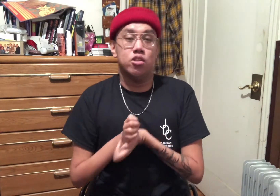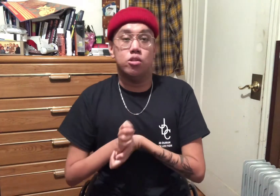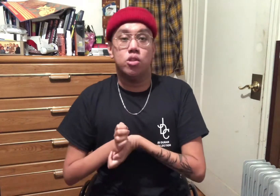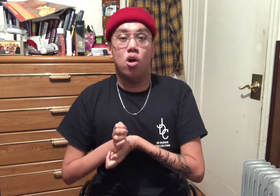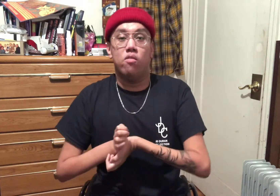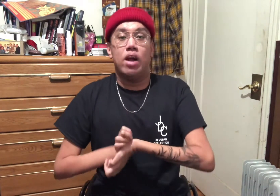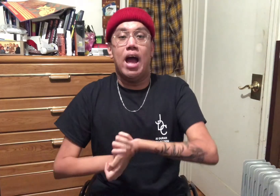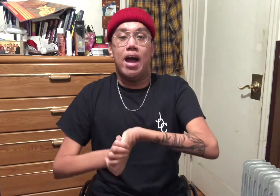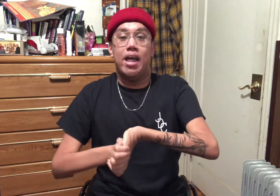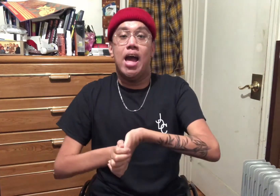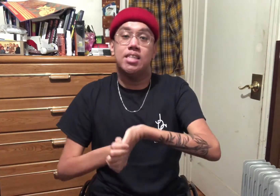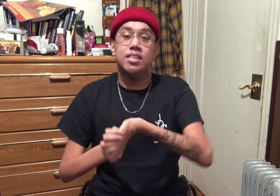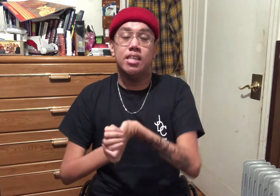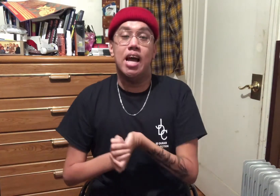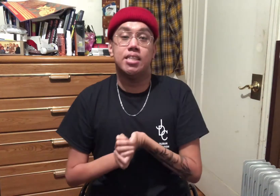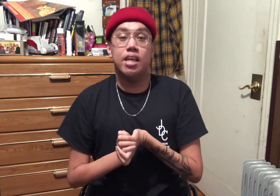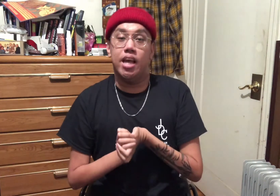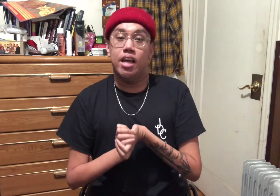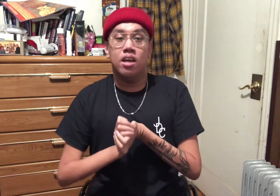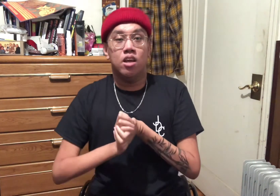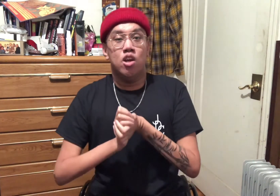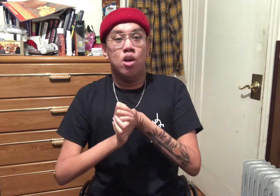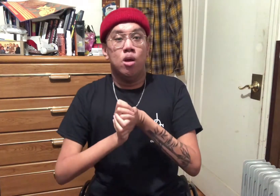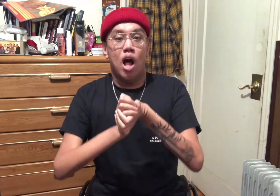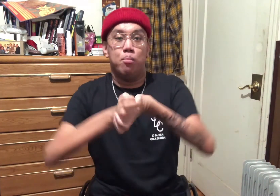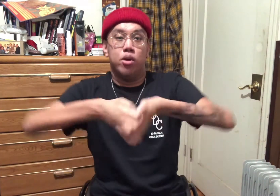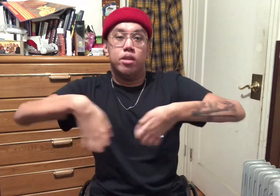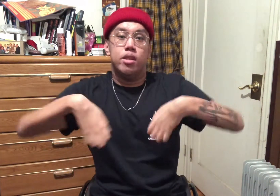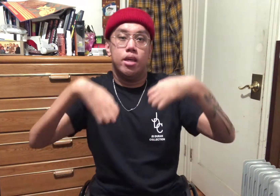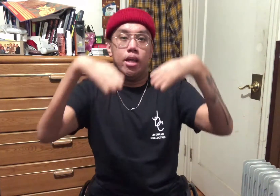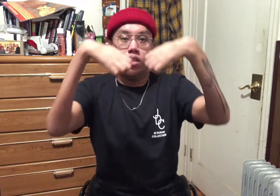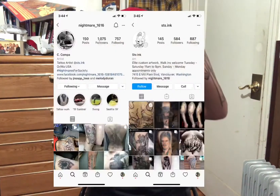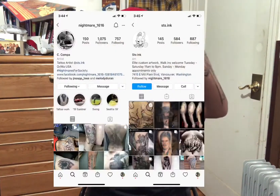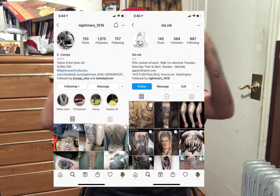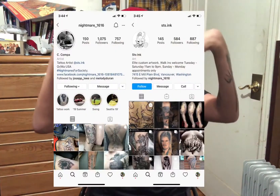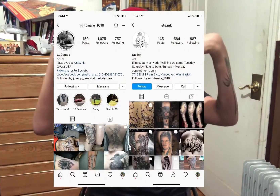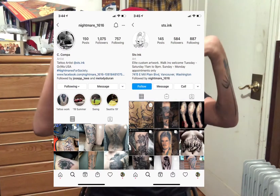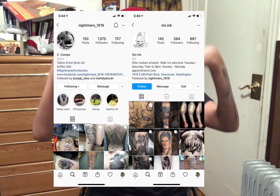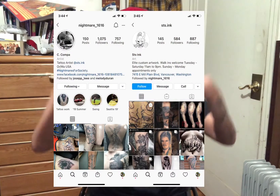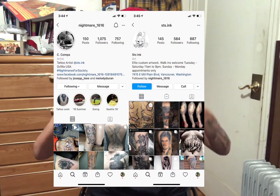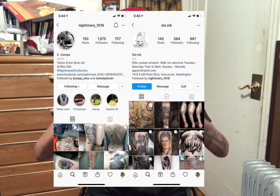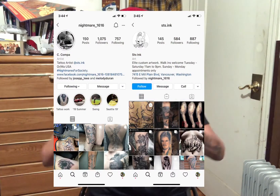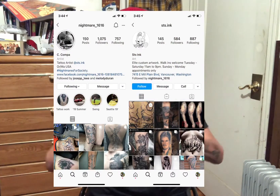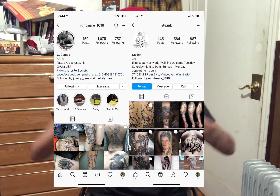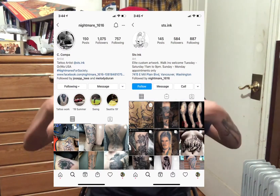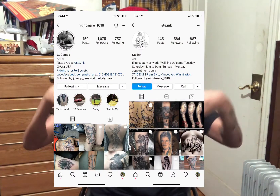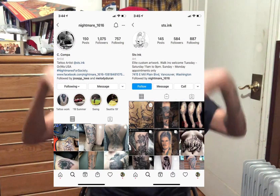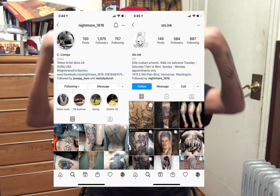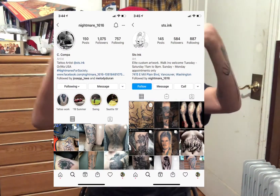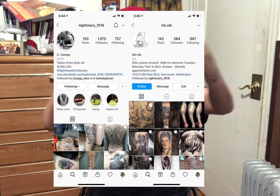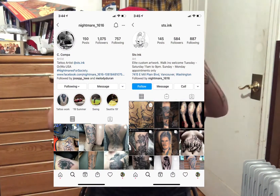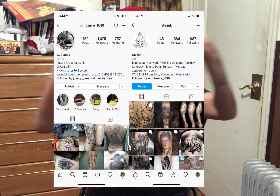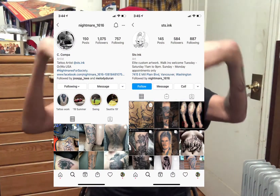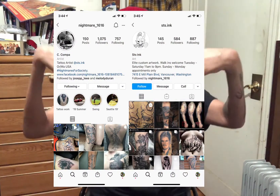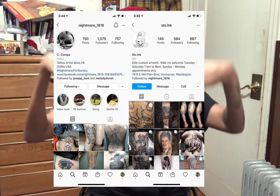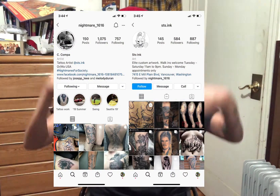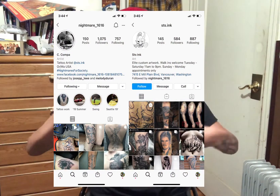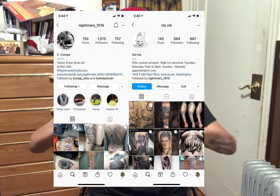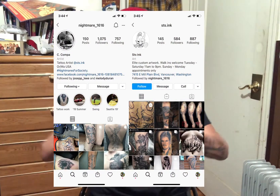over at STS Inc. I'll put the Instagram page of his or the tattoo shop right here.